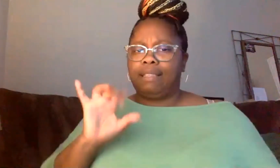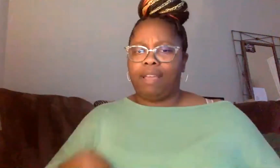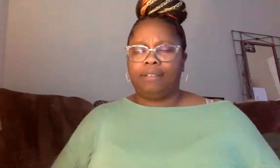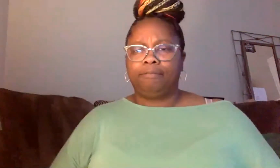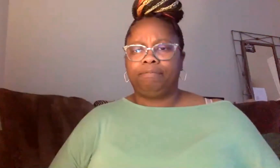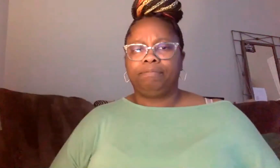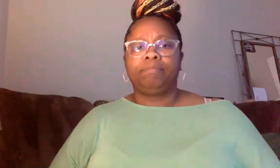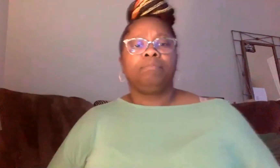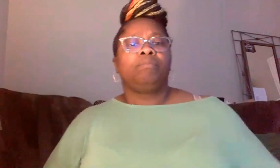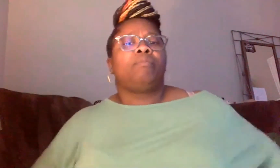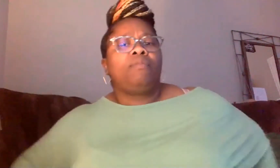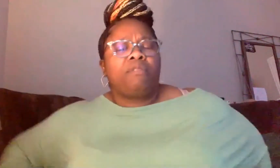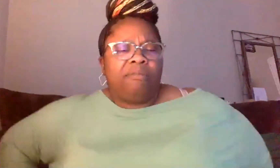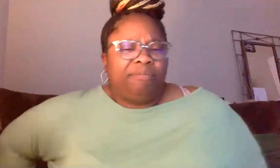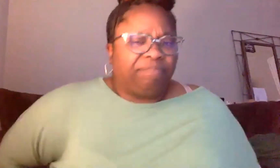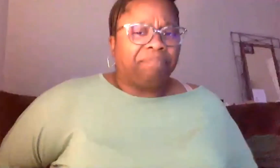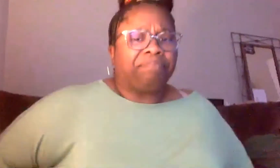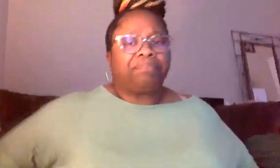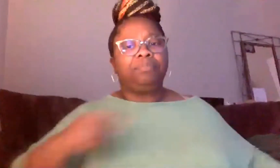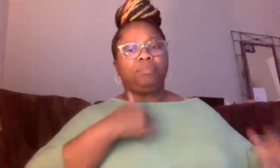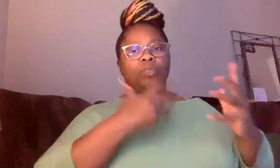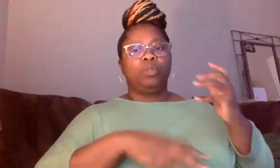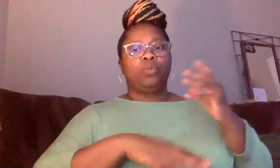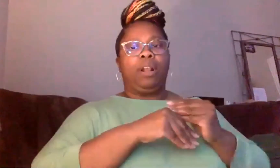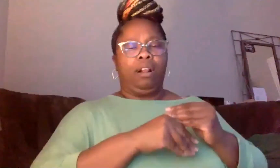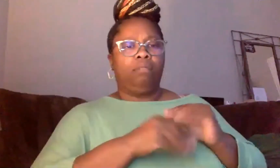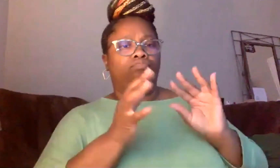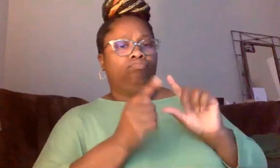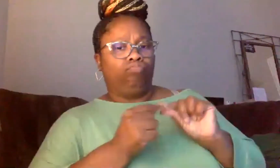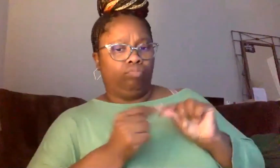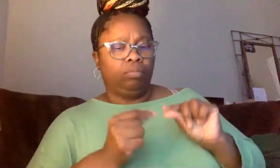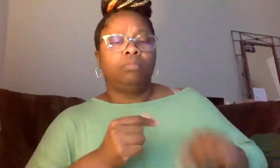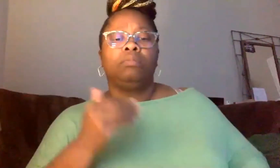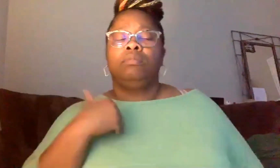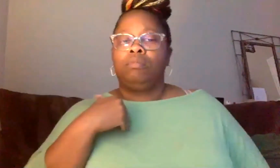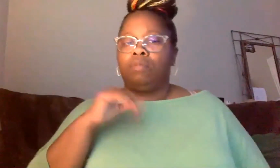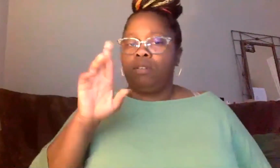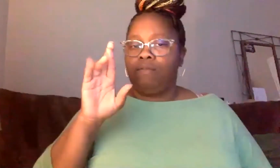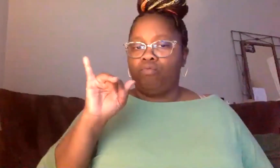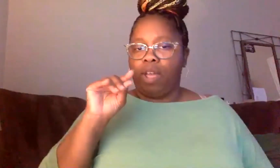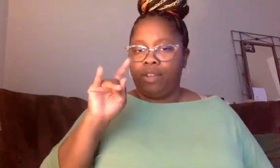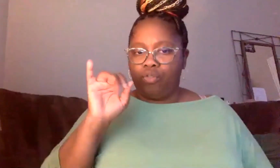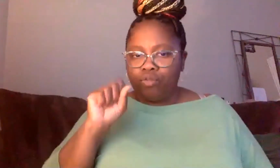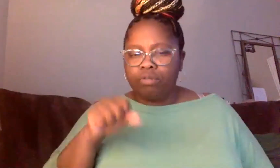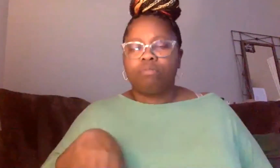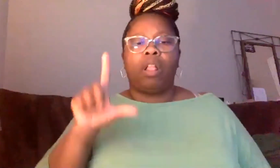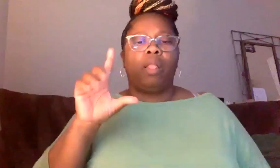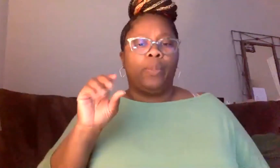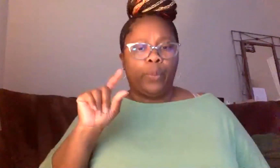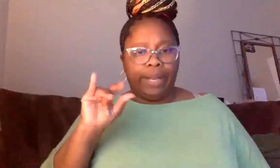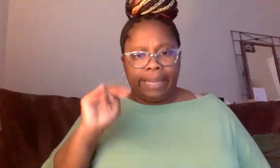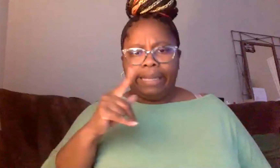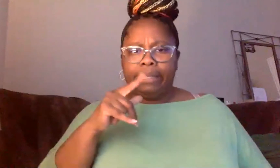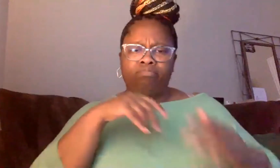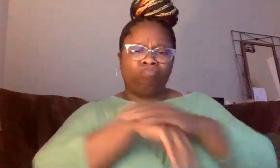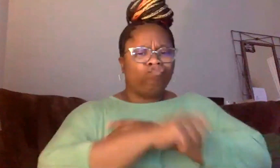what happens is, even when there's rioters and looting, as a black leader, especially